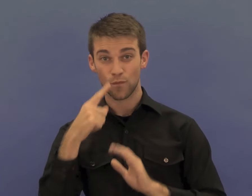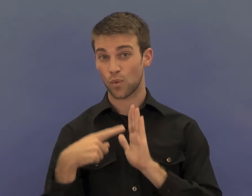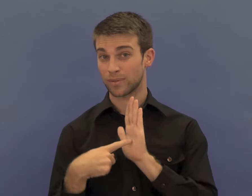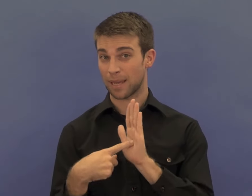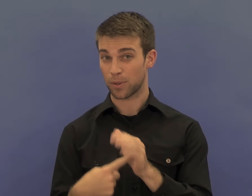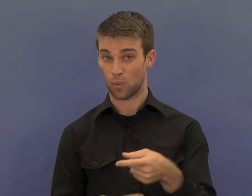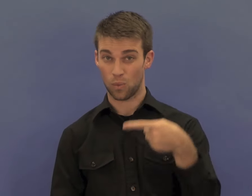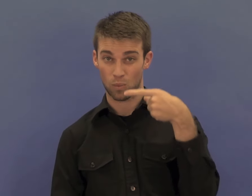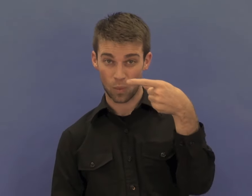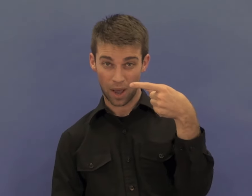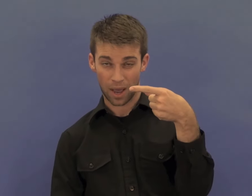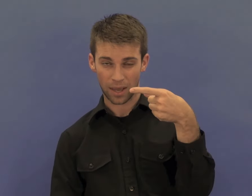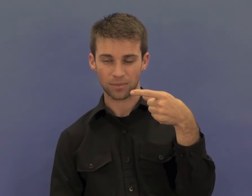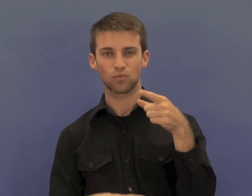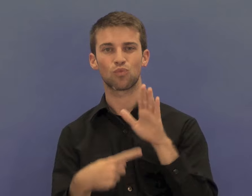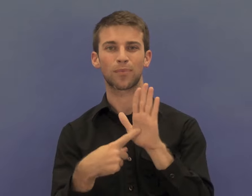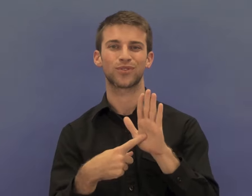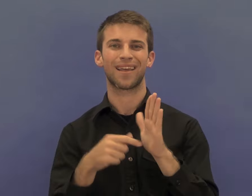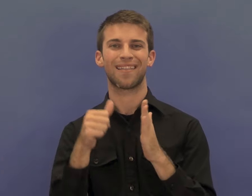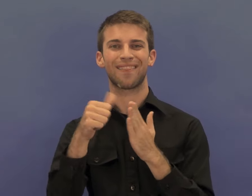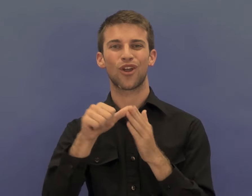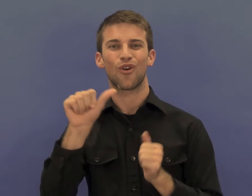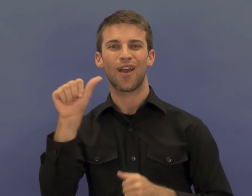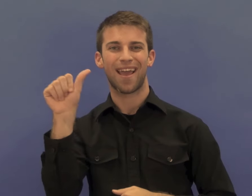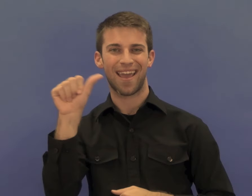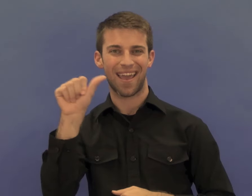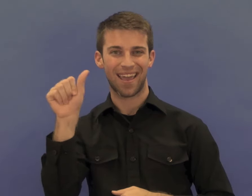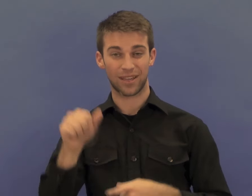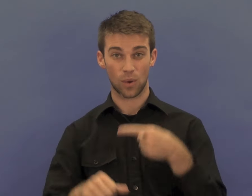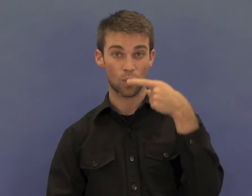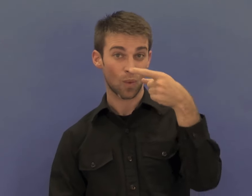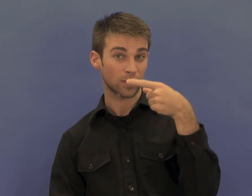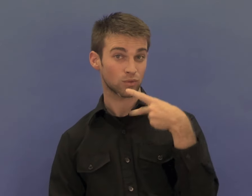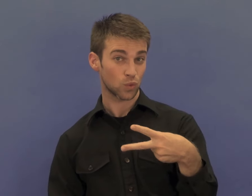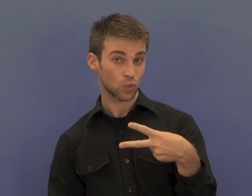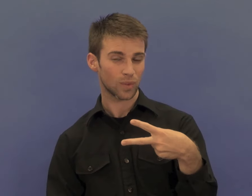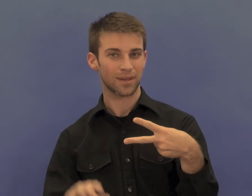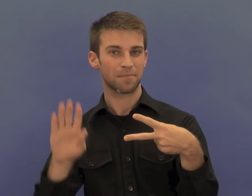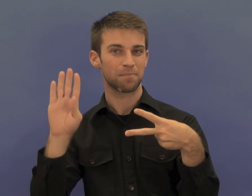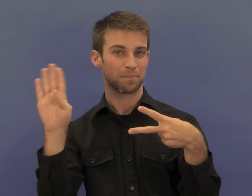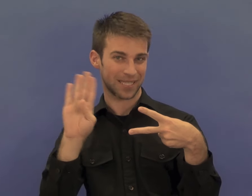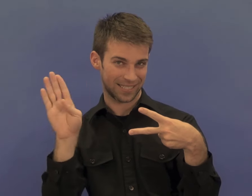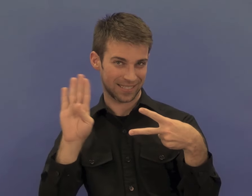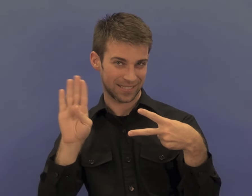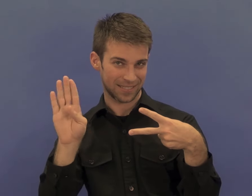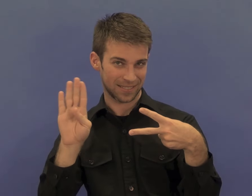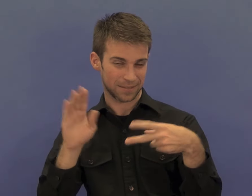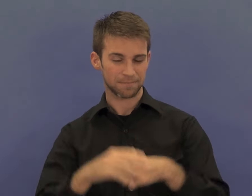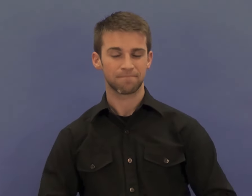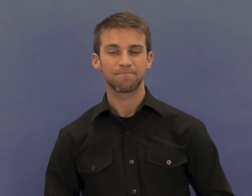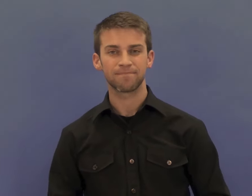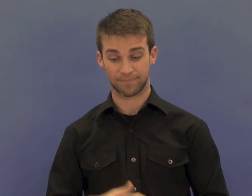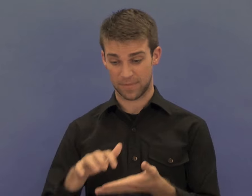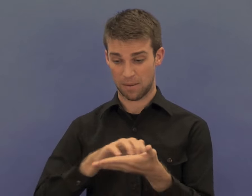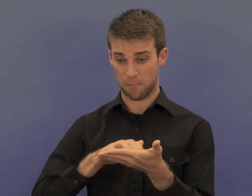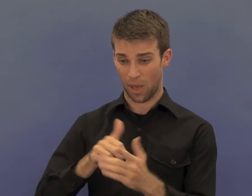example, dot one is A. Dot one and two is B.